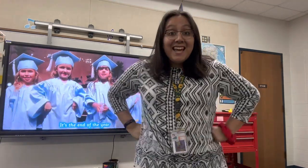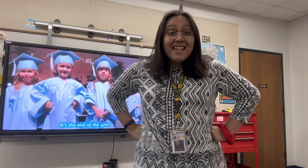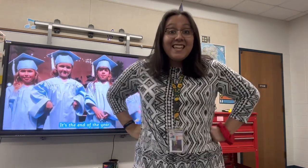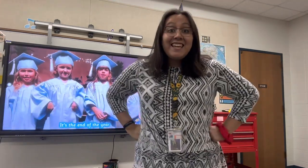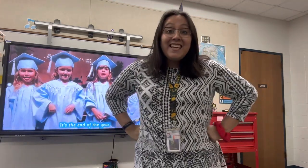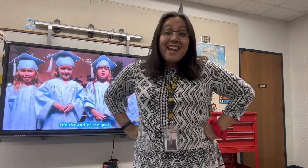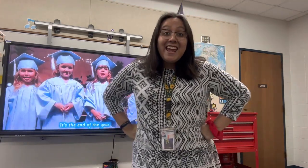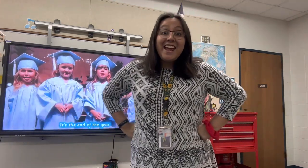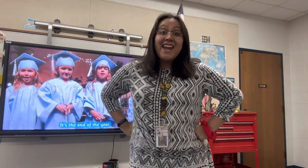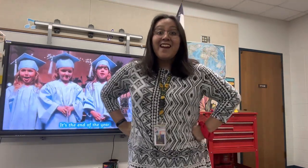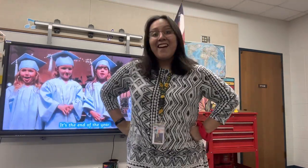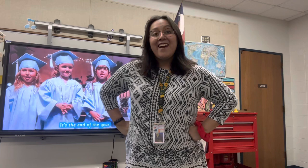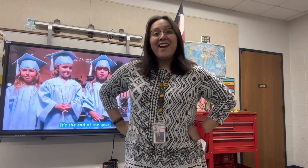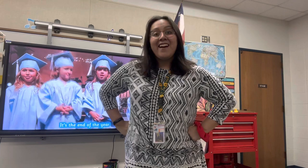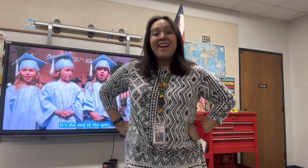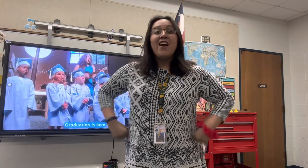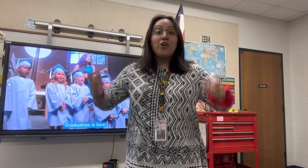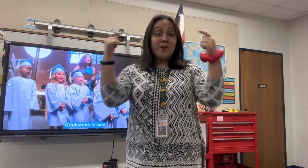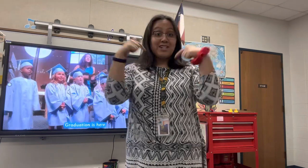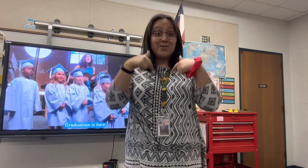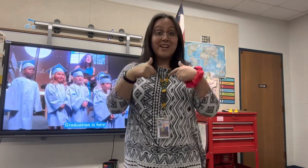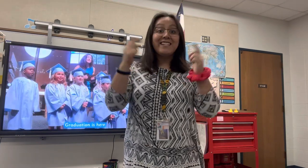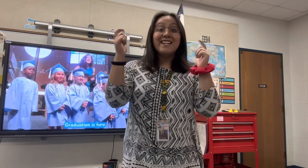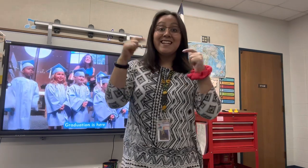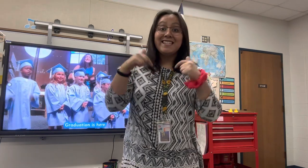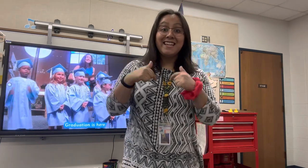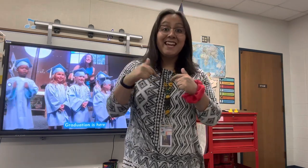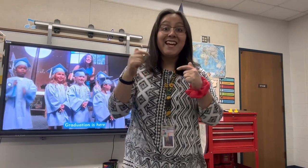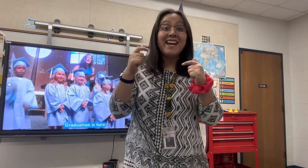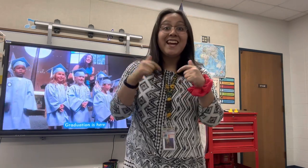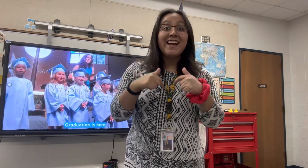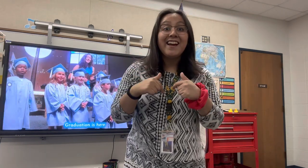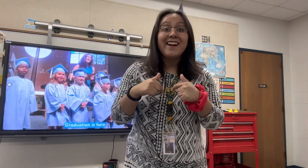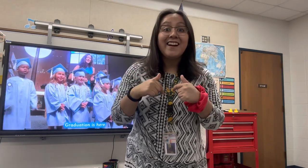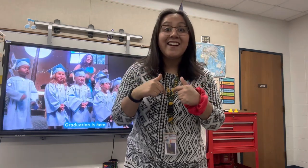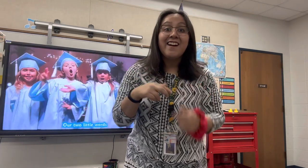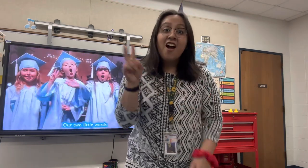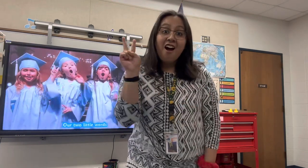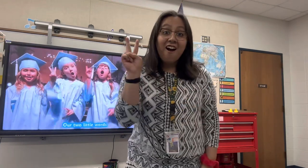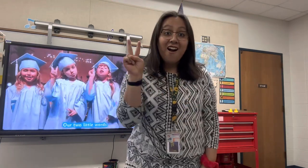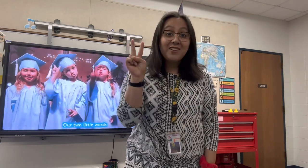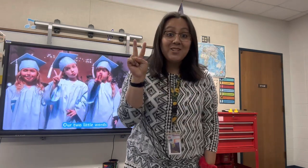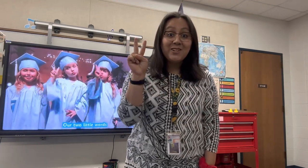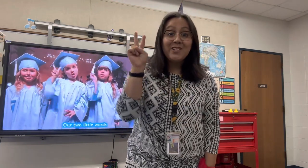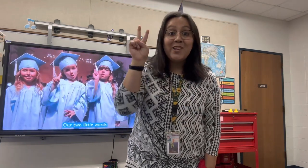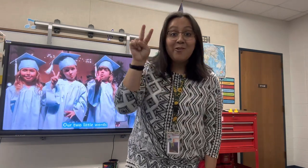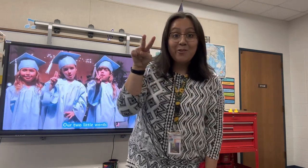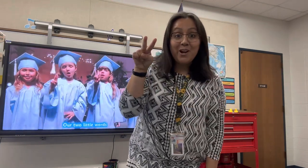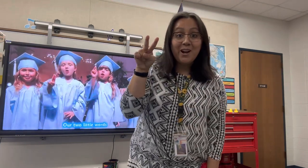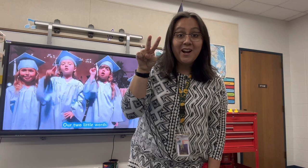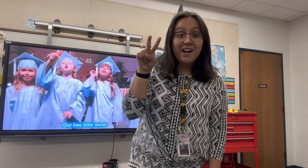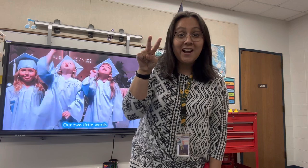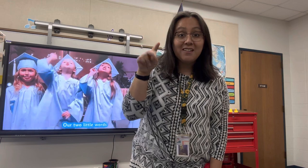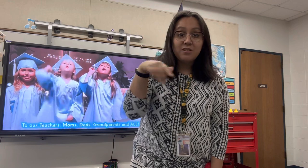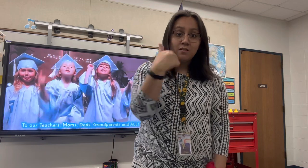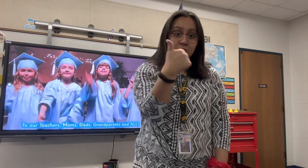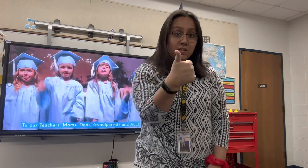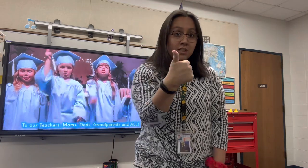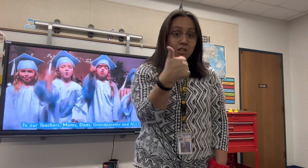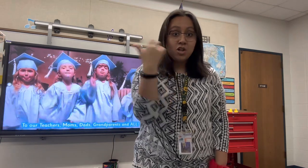end of the year, graduation is here. Our two little words, to our teachers,